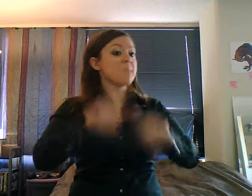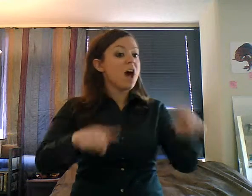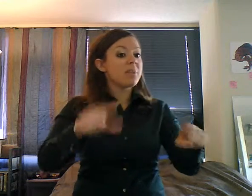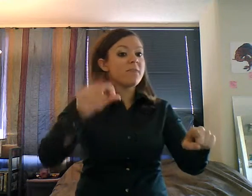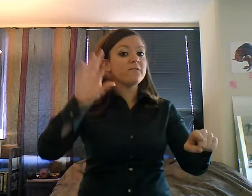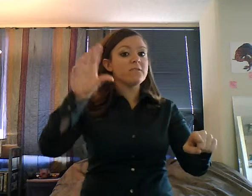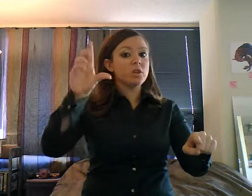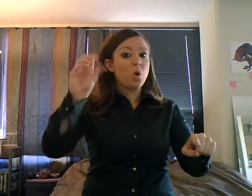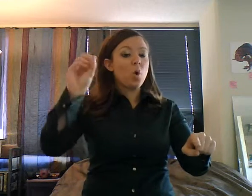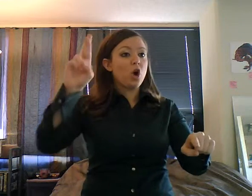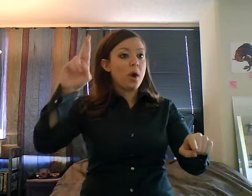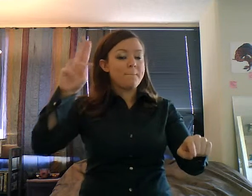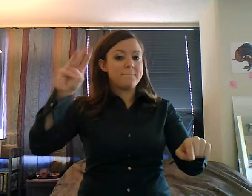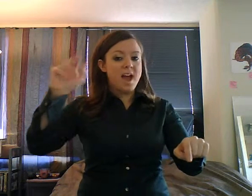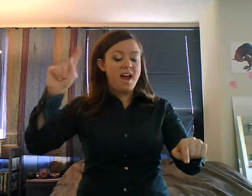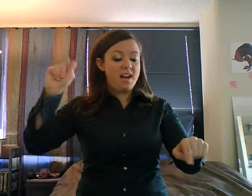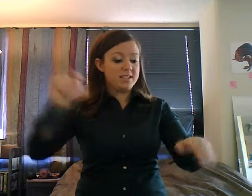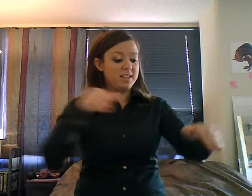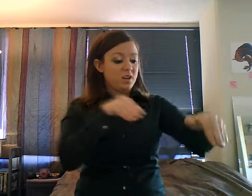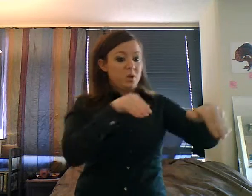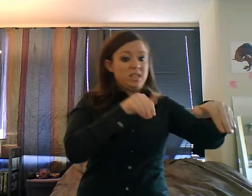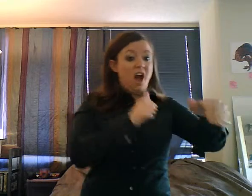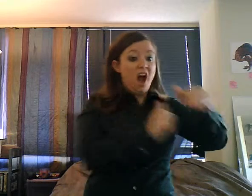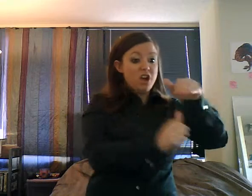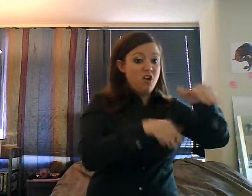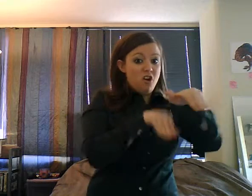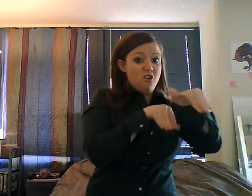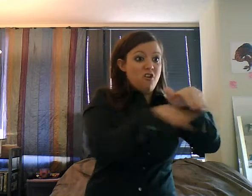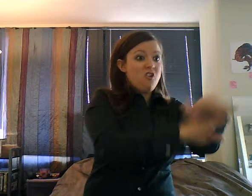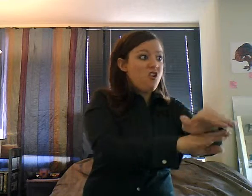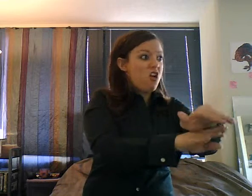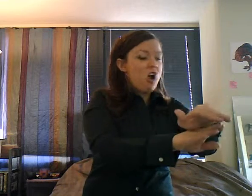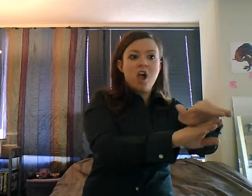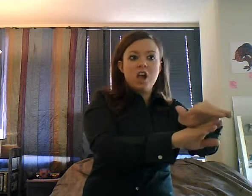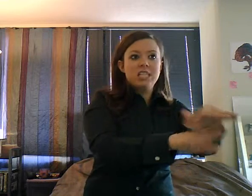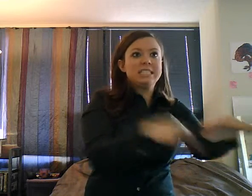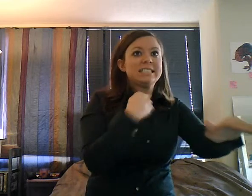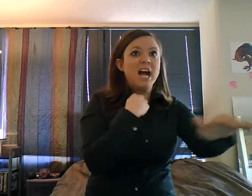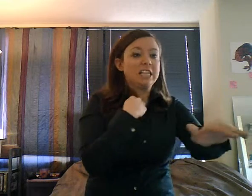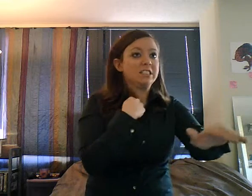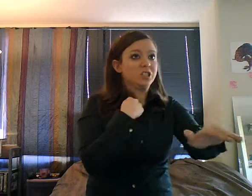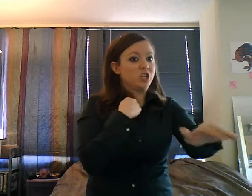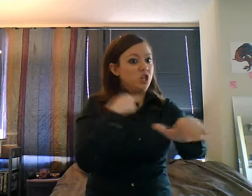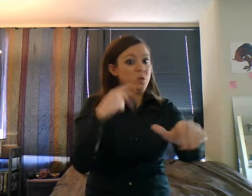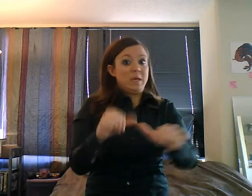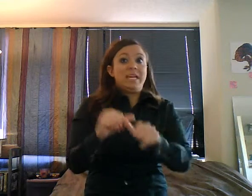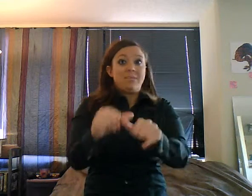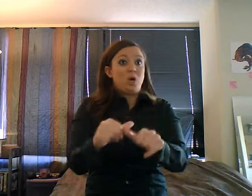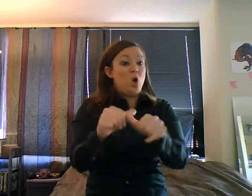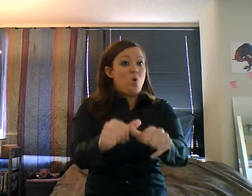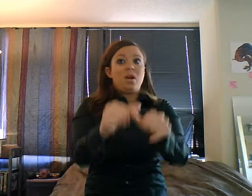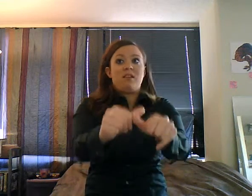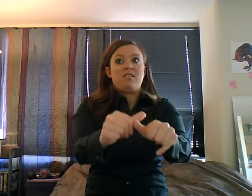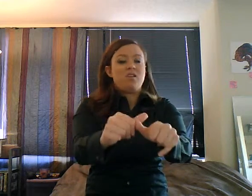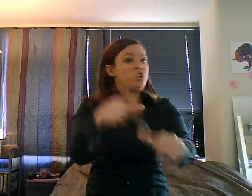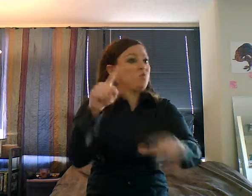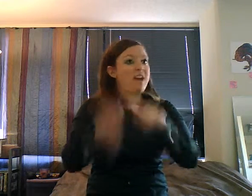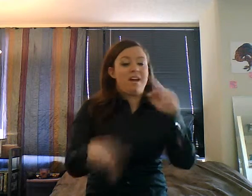get your gas pedal stuck and you just keep going. Luckily it was 2.30 in the morning, nobody really on the street so we could safely pull